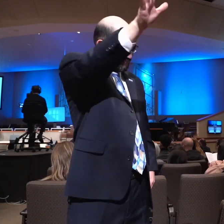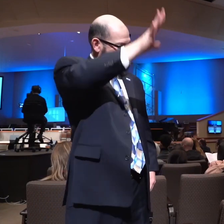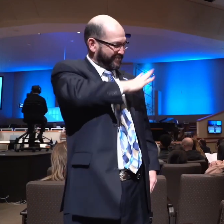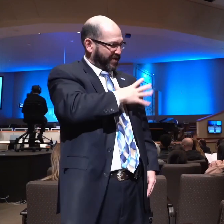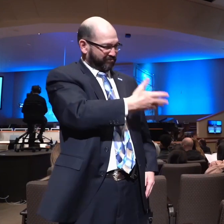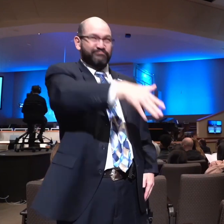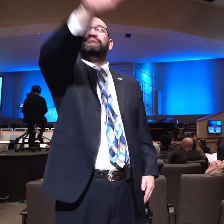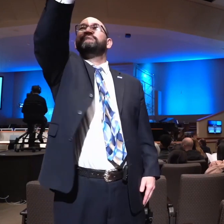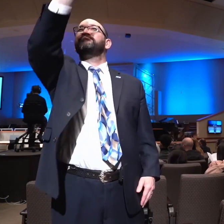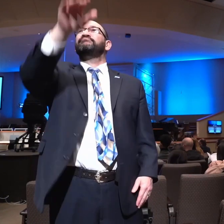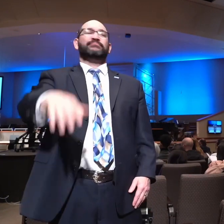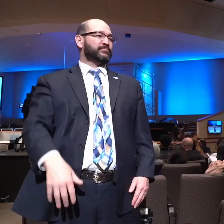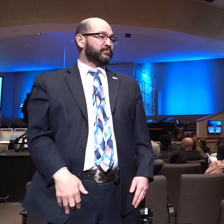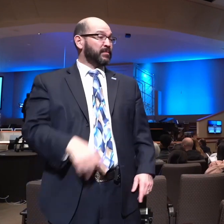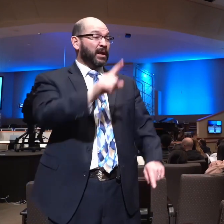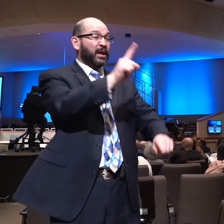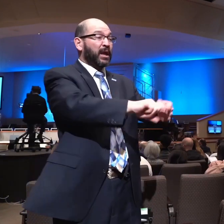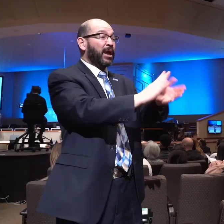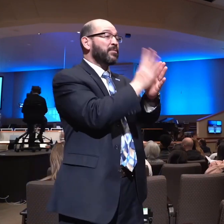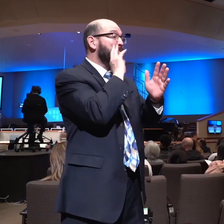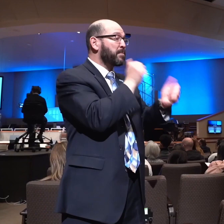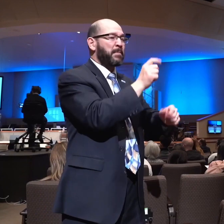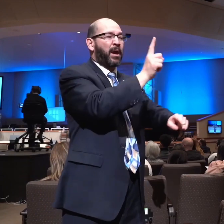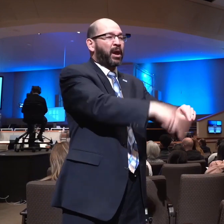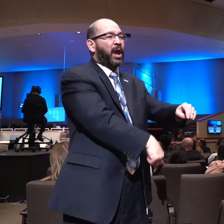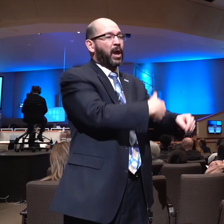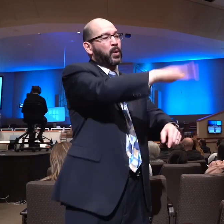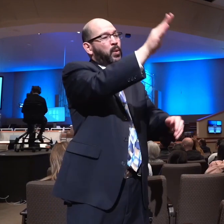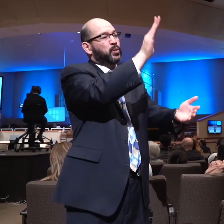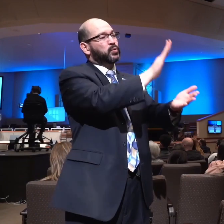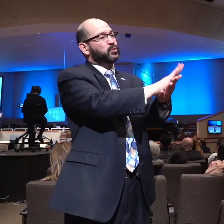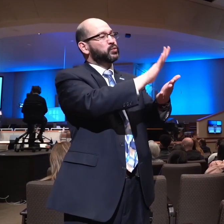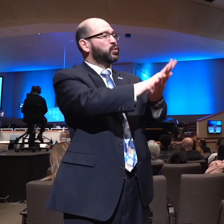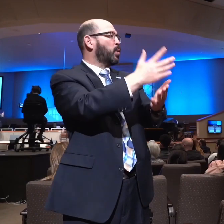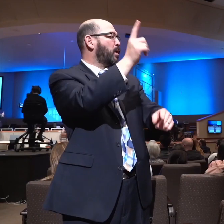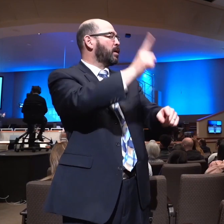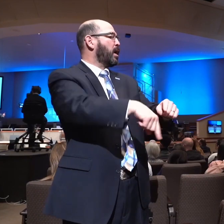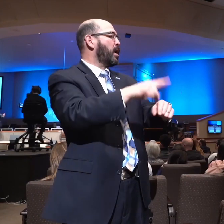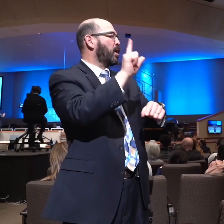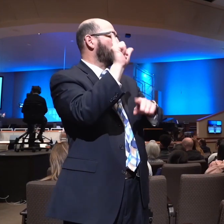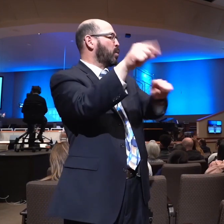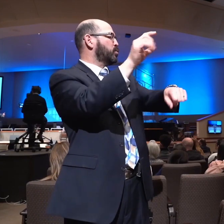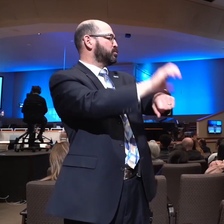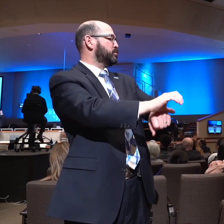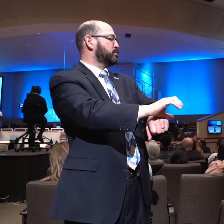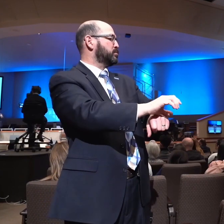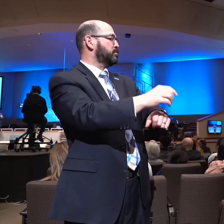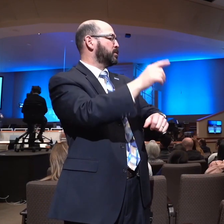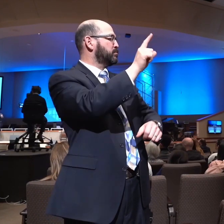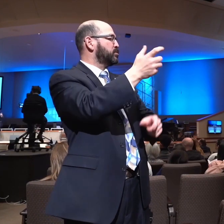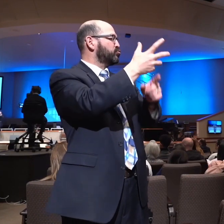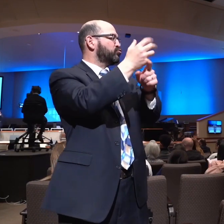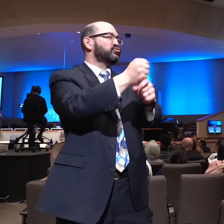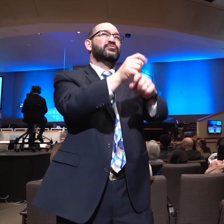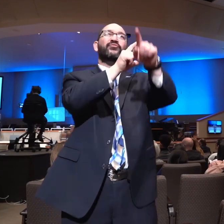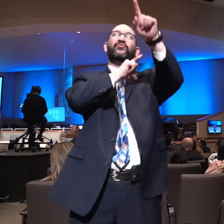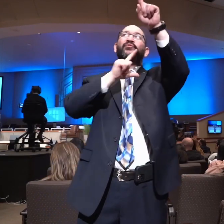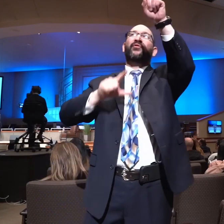He could not be baptized. He could not go to Sunday school. He could only believe, and that was all that was required